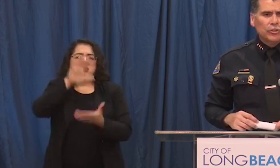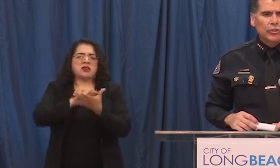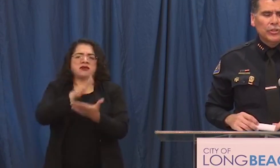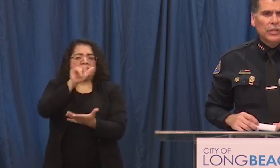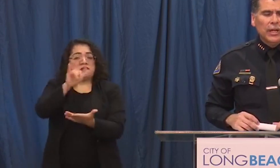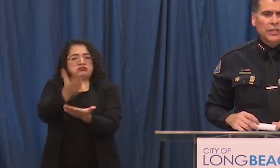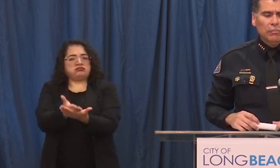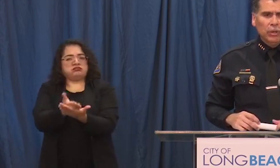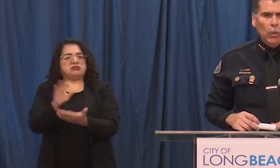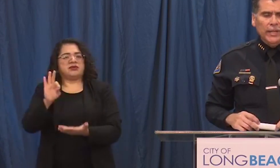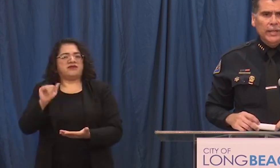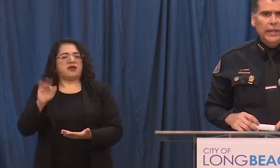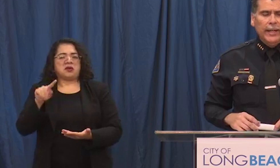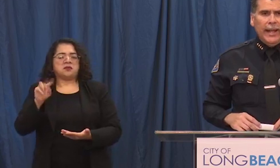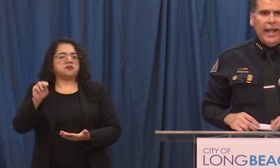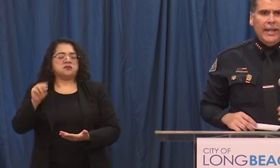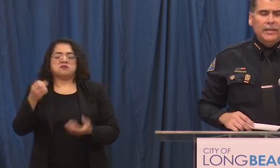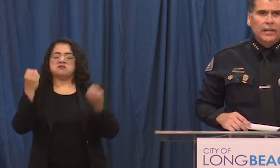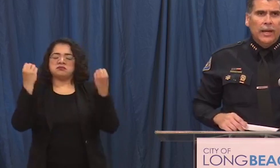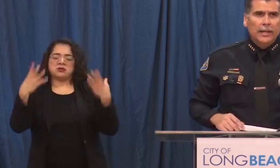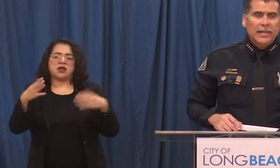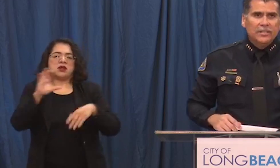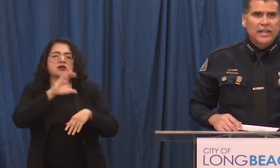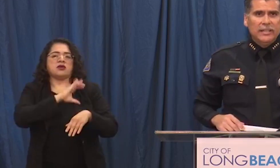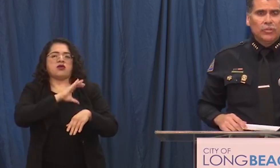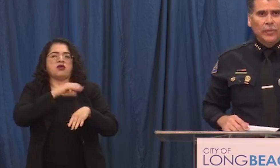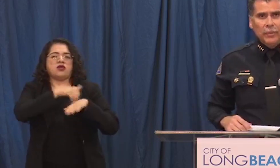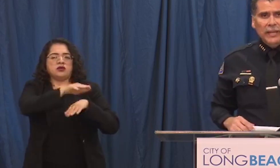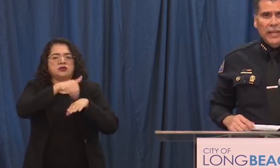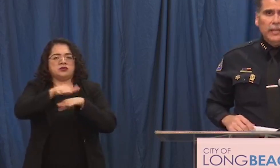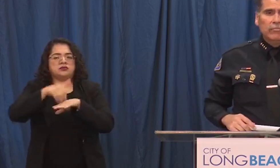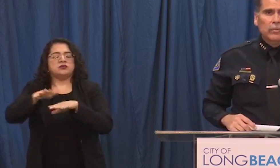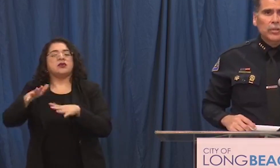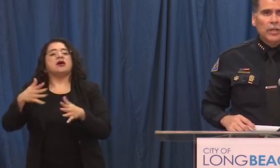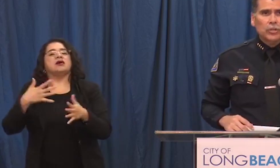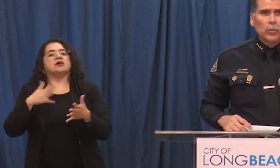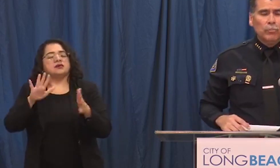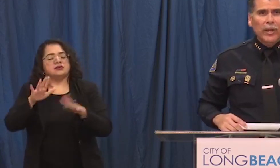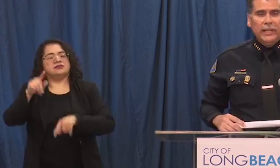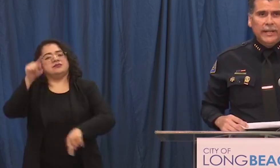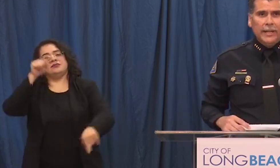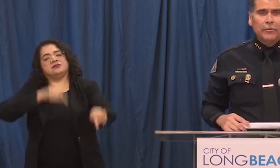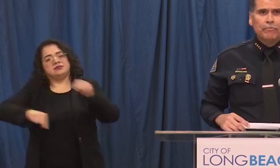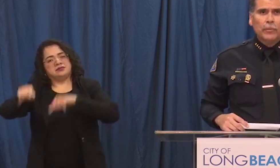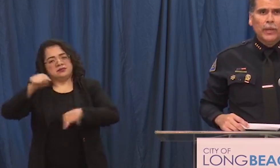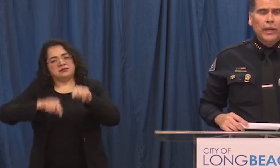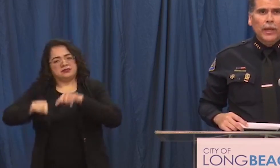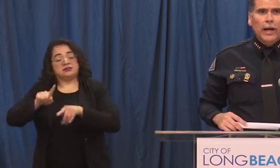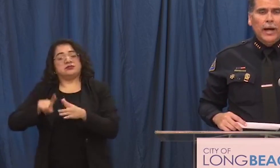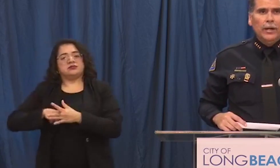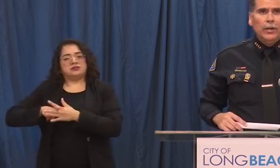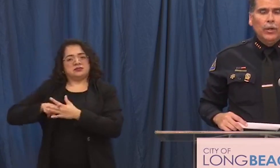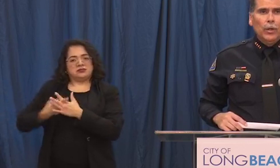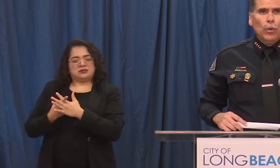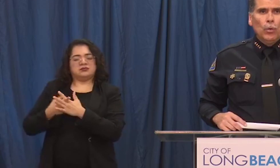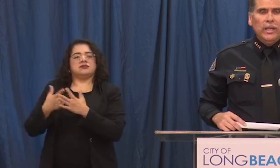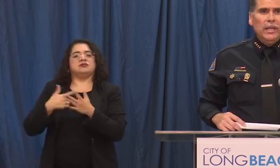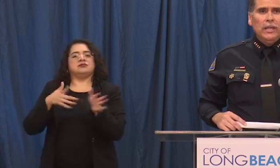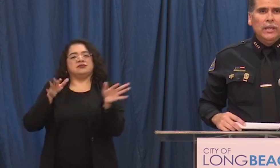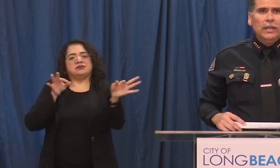officers uh deployed and uh let's take this from the beginning uh so we break it down uh